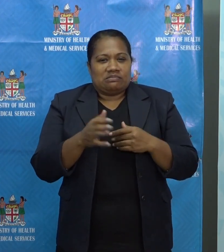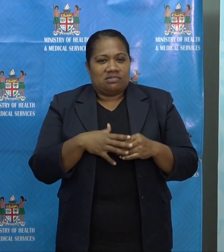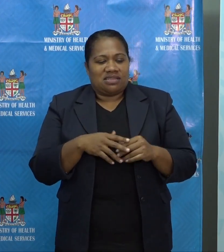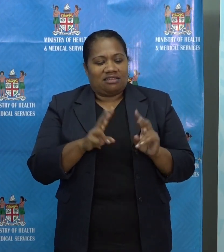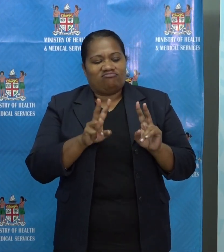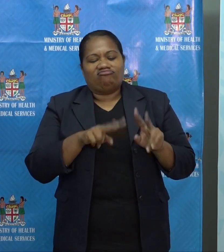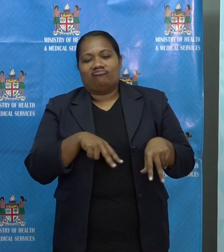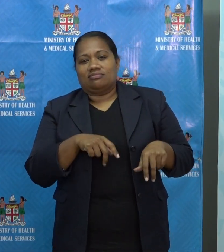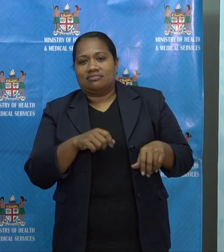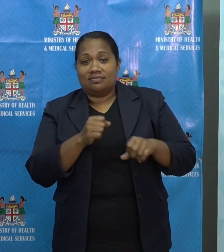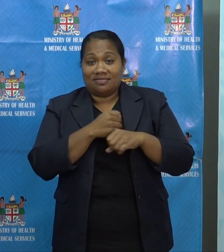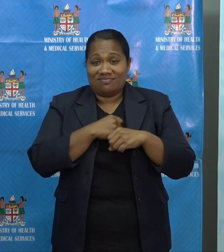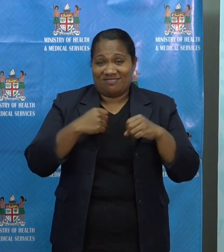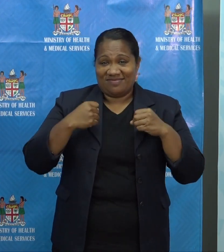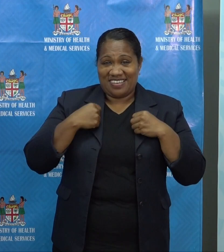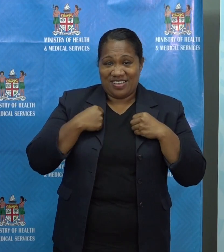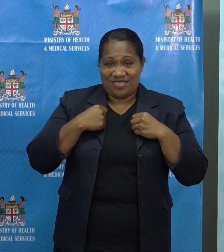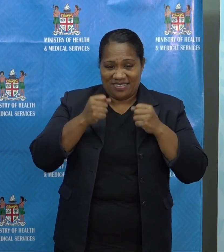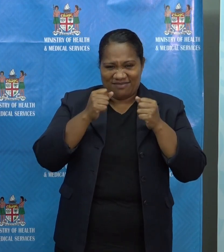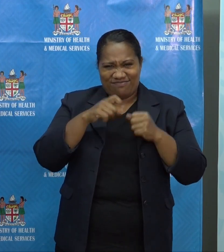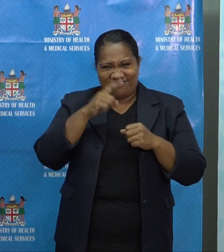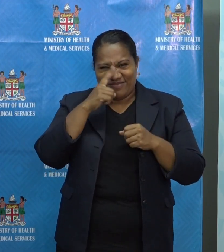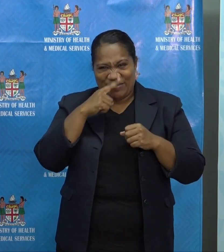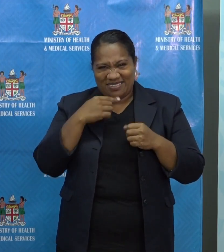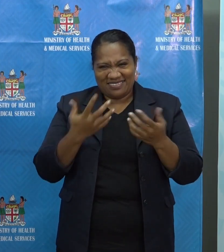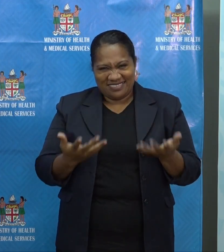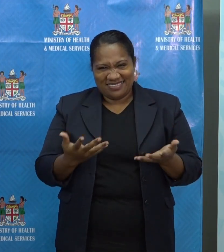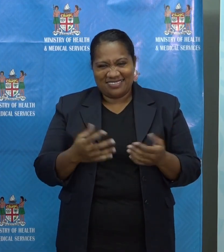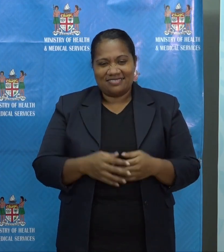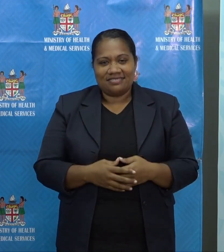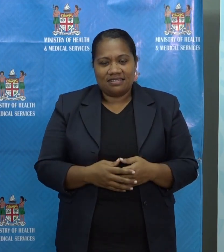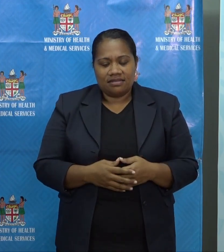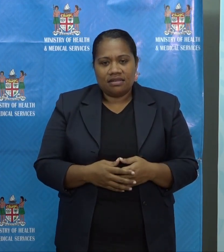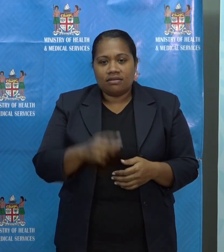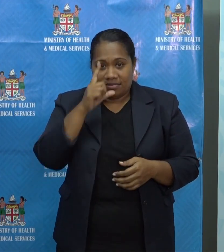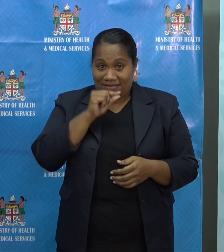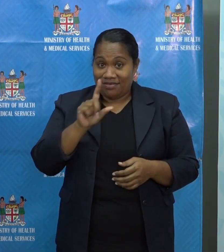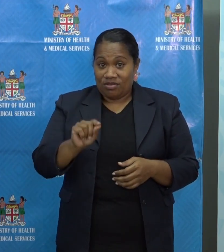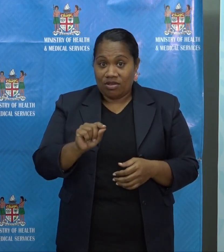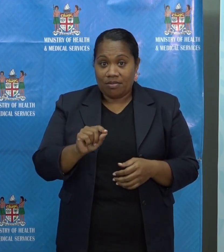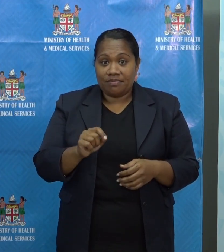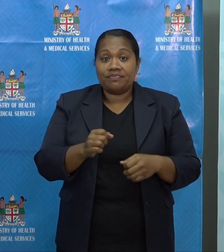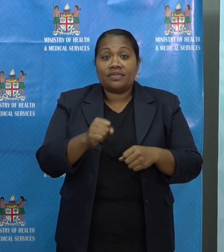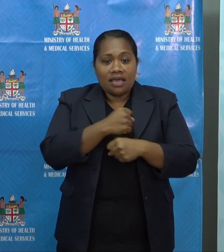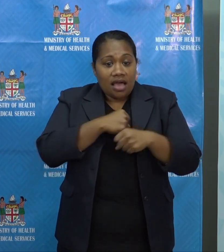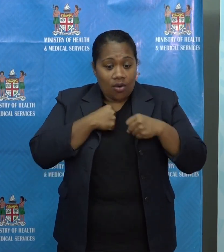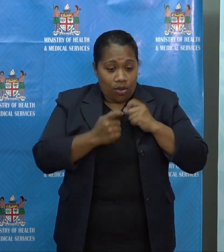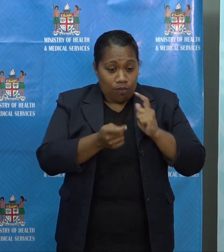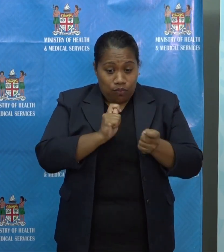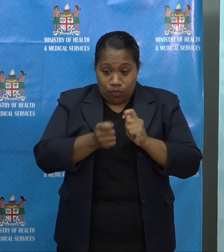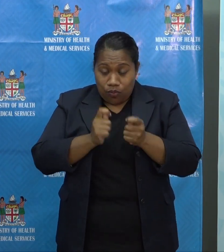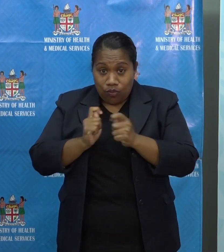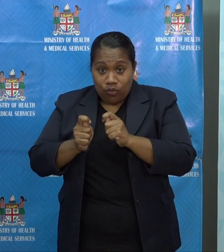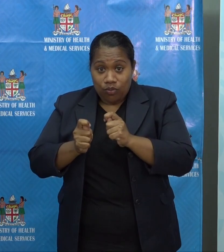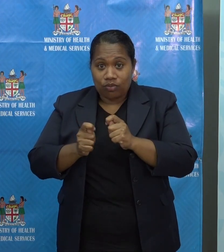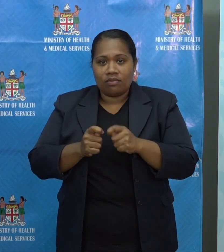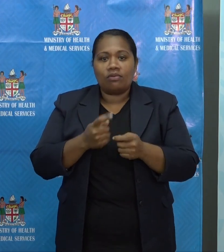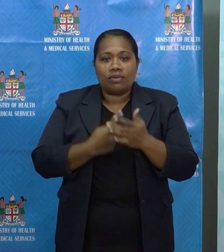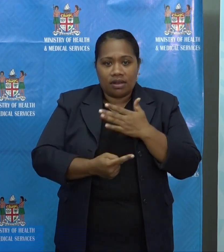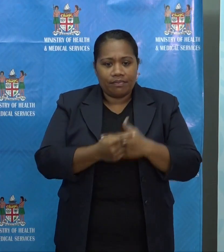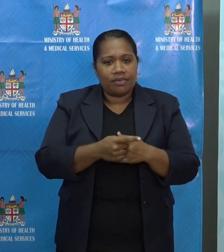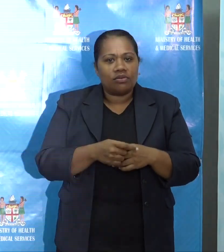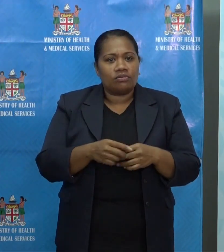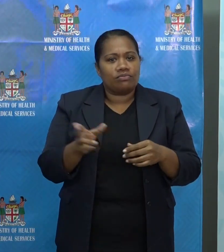do. In a 24-hour marathon testing exercise, we have run more than 1,000 COVID-19 tests.